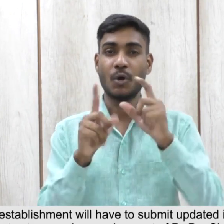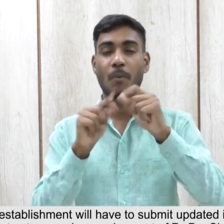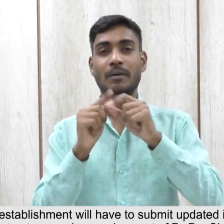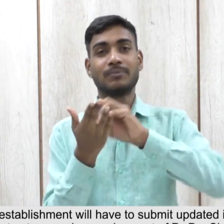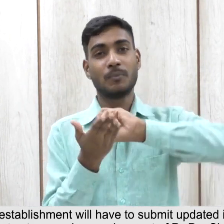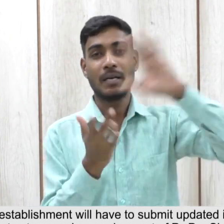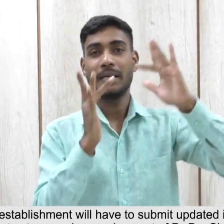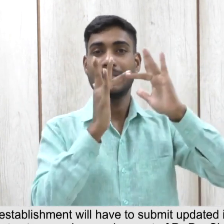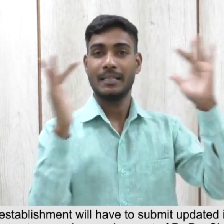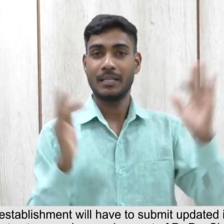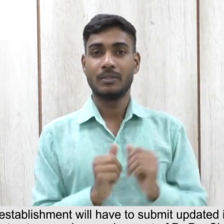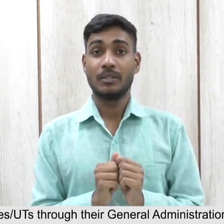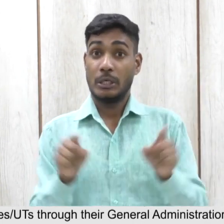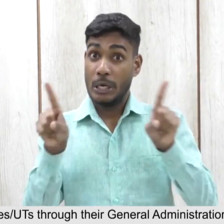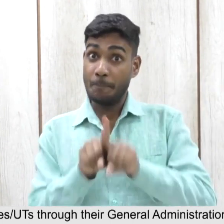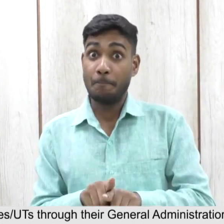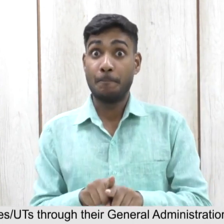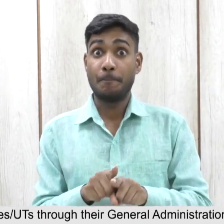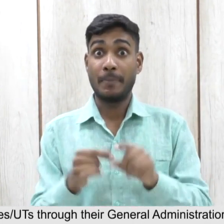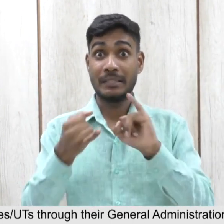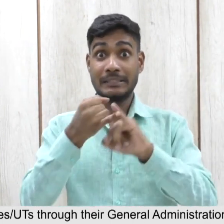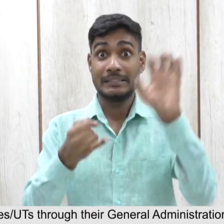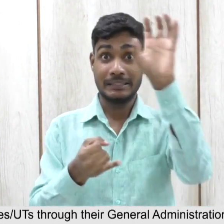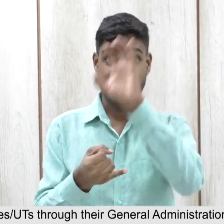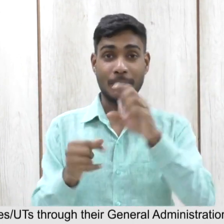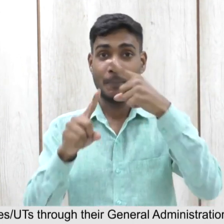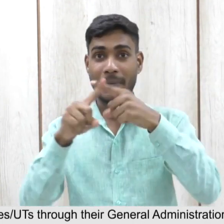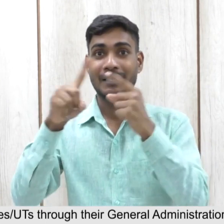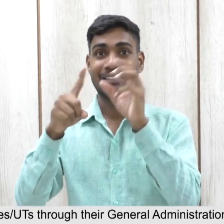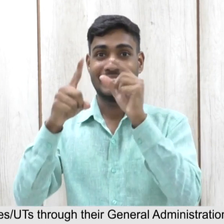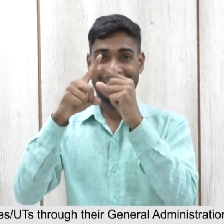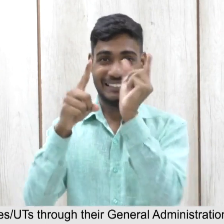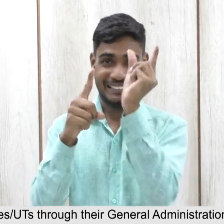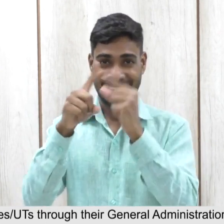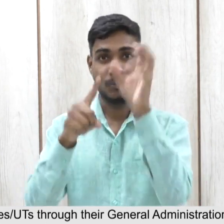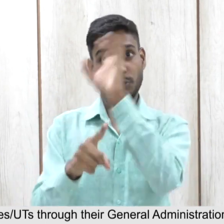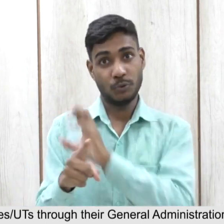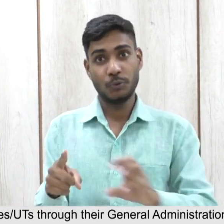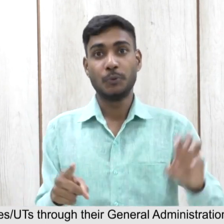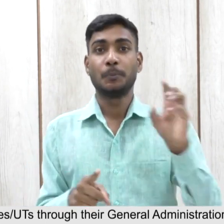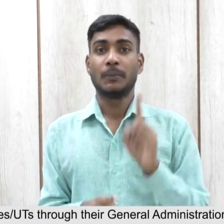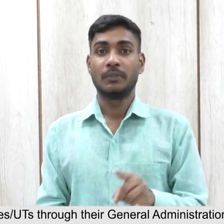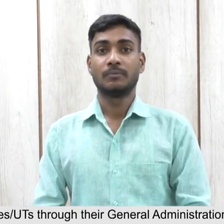Similar action should be taken by all states' union territories through their general administration departments.